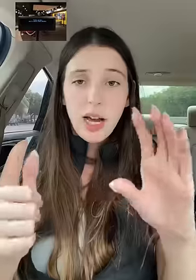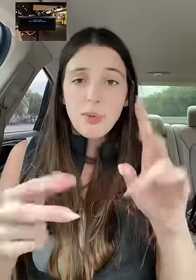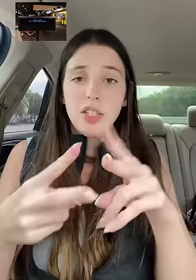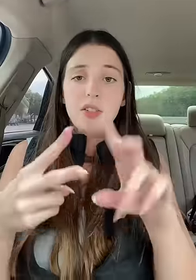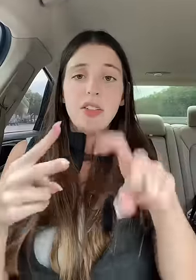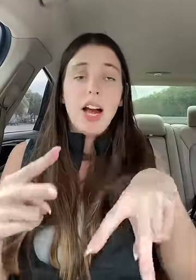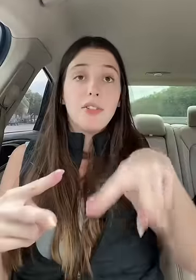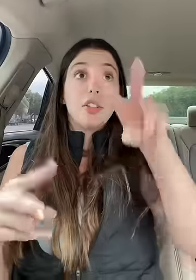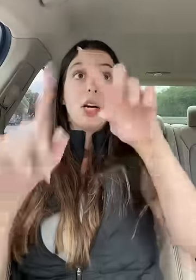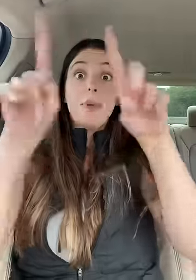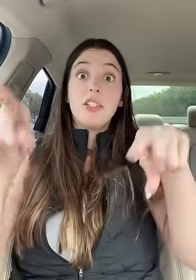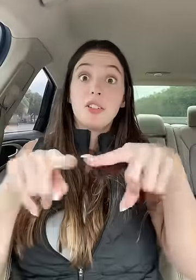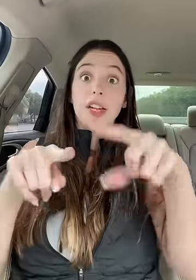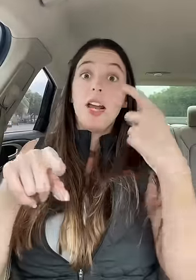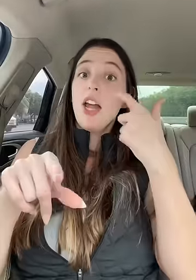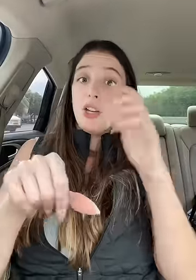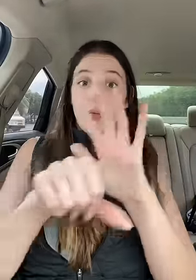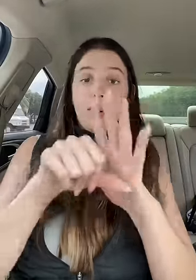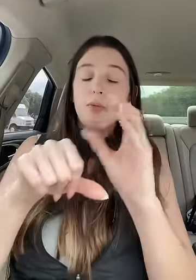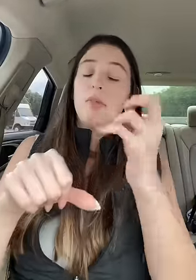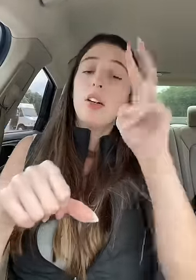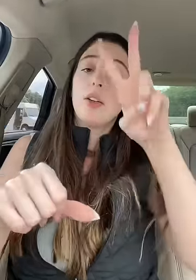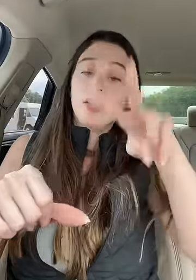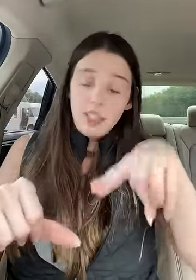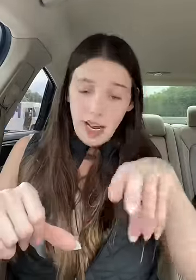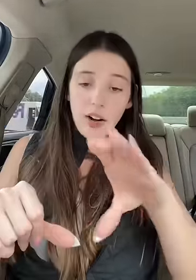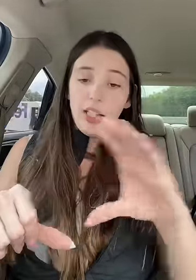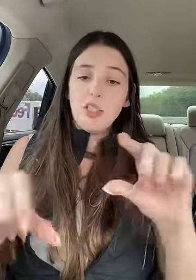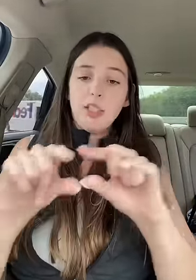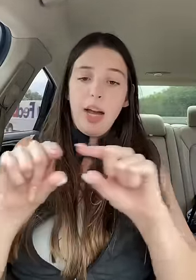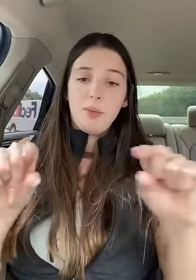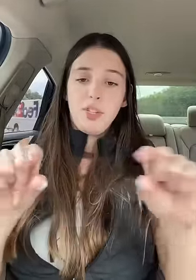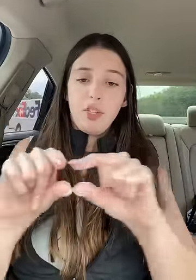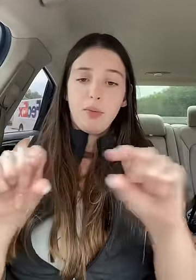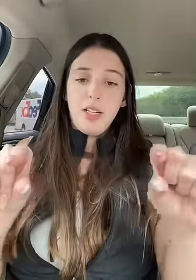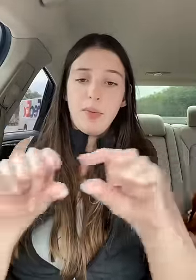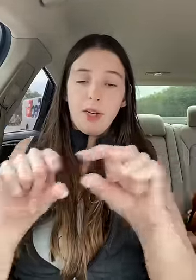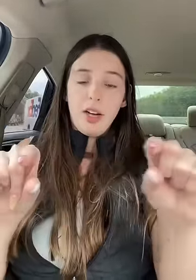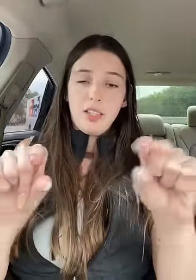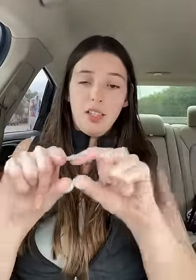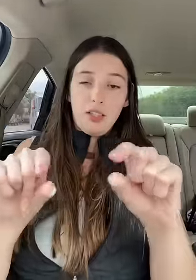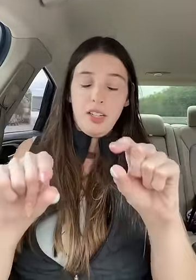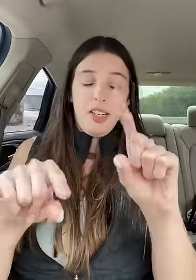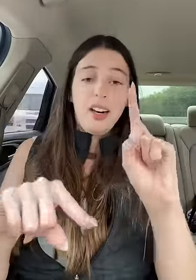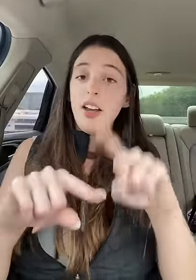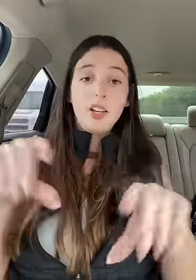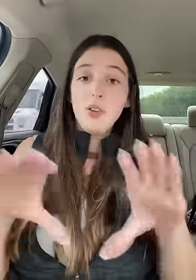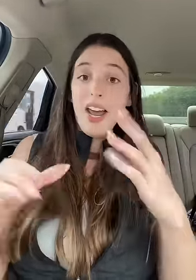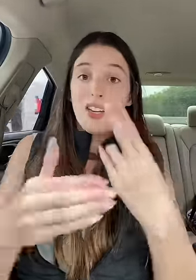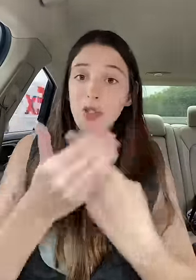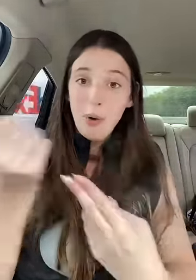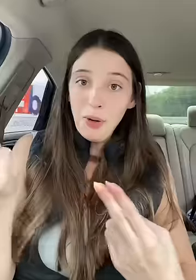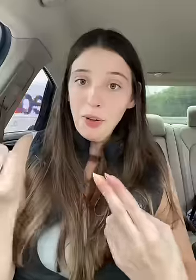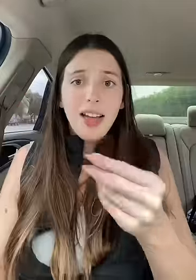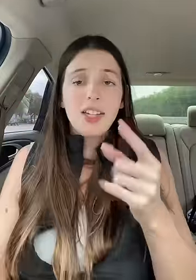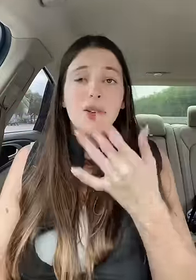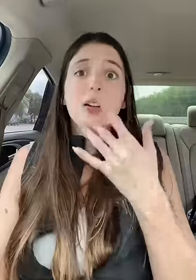captions, you either have to look up at the screen to watch the movie or look down at the closed captions to read them across the screen. You can't do both. And you are